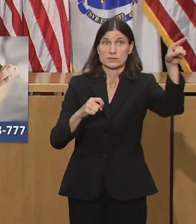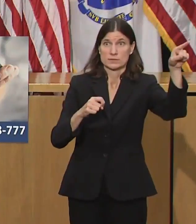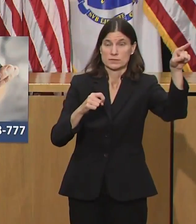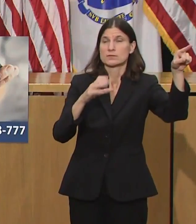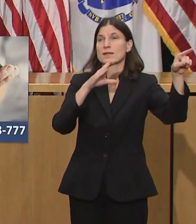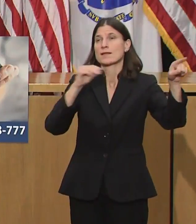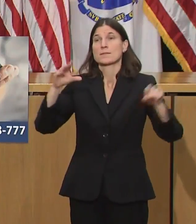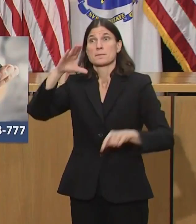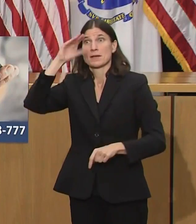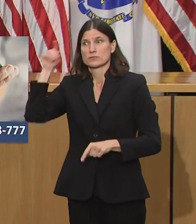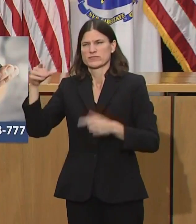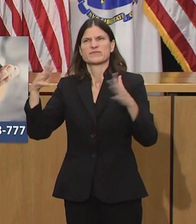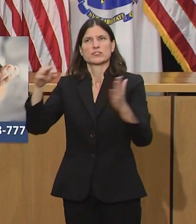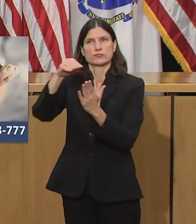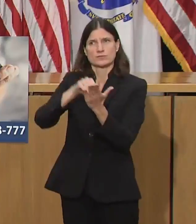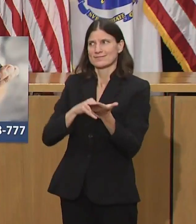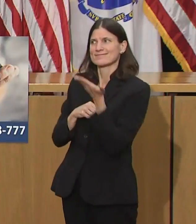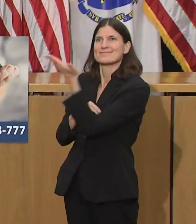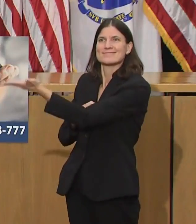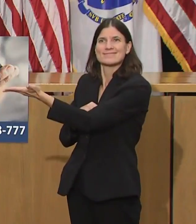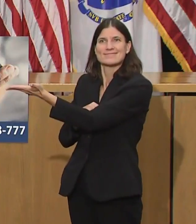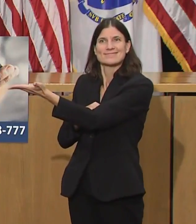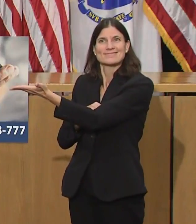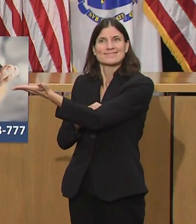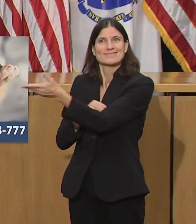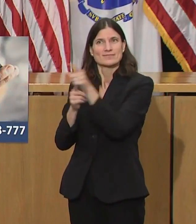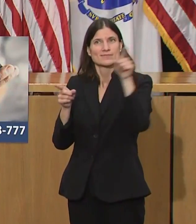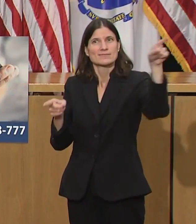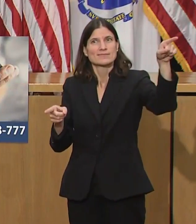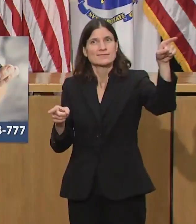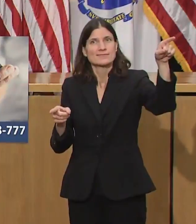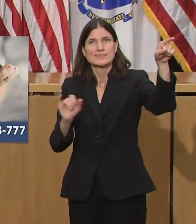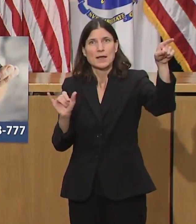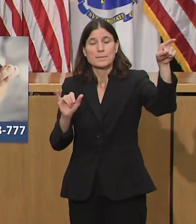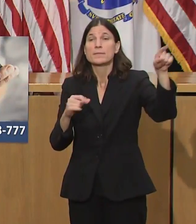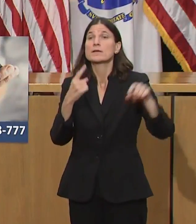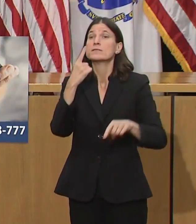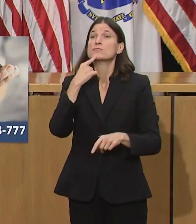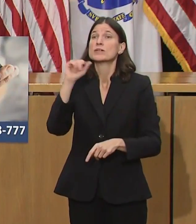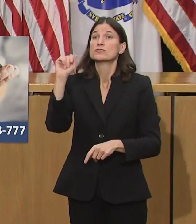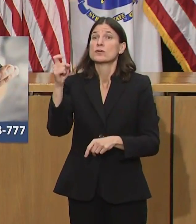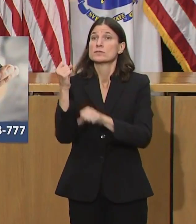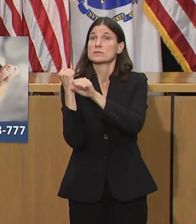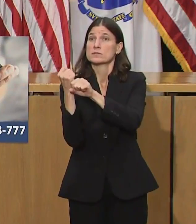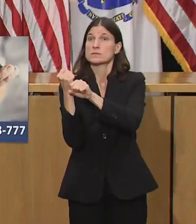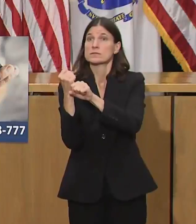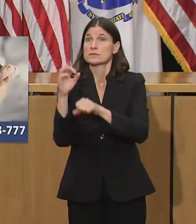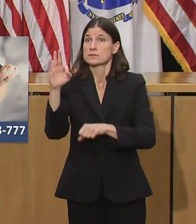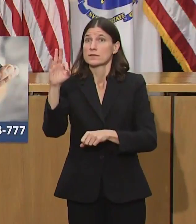one from now through the end of September directly